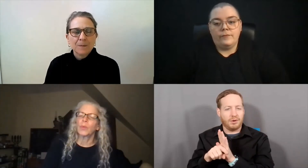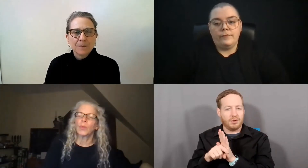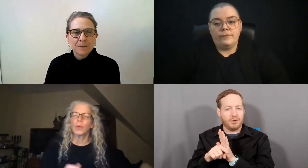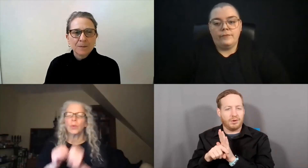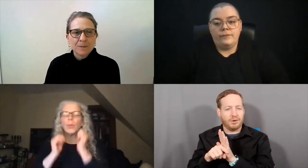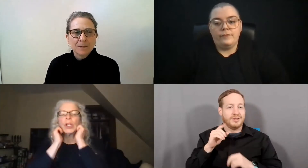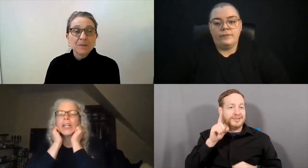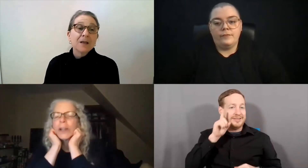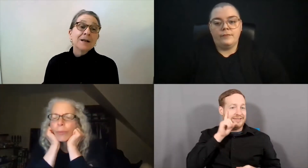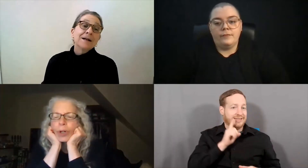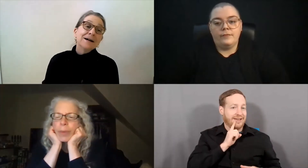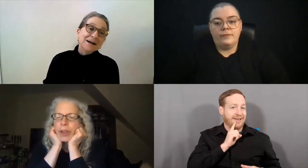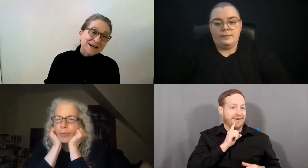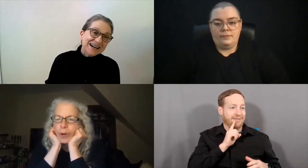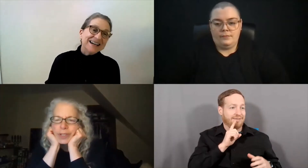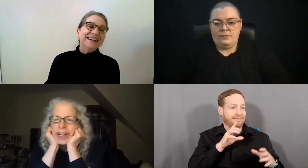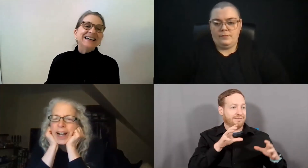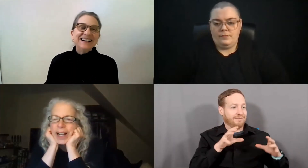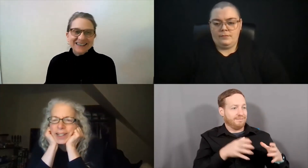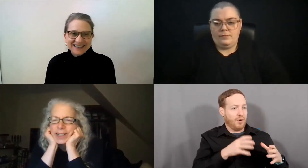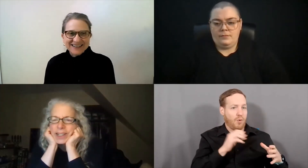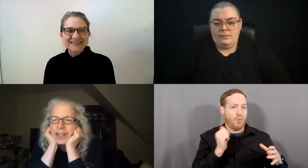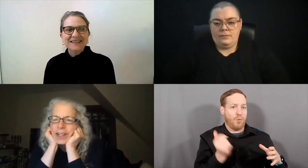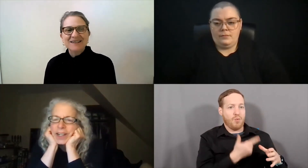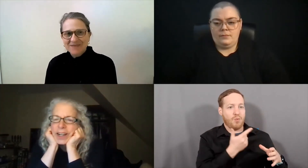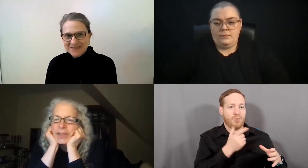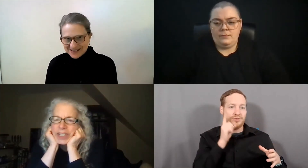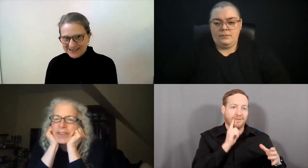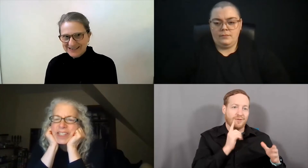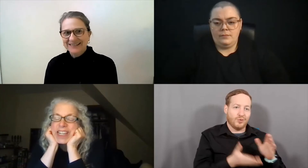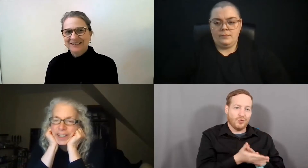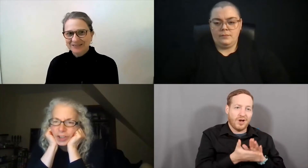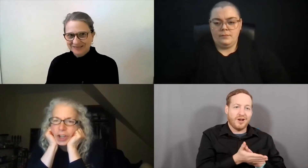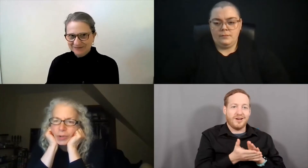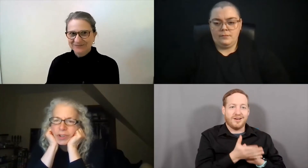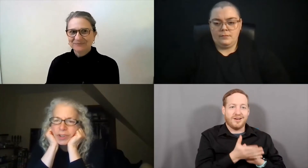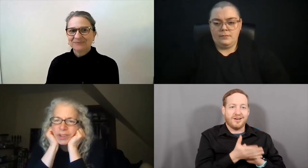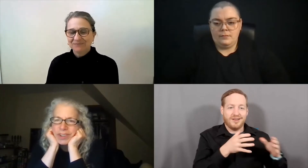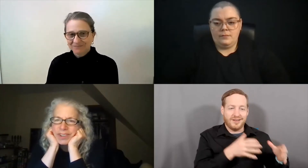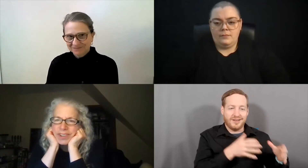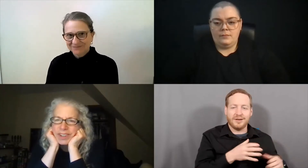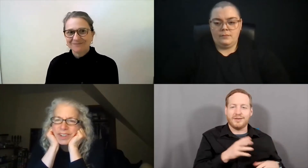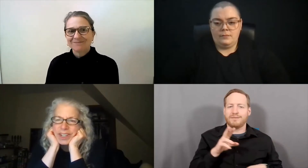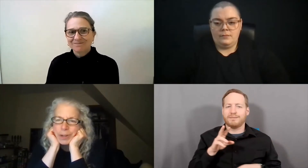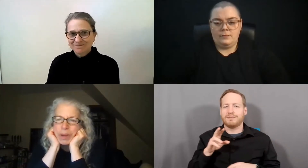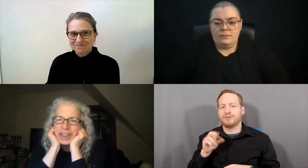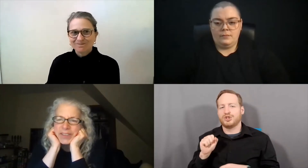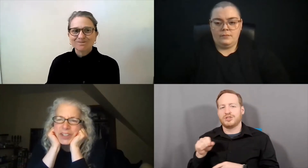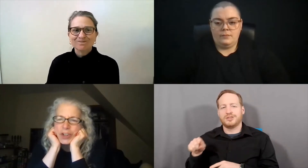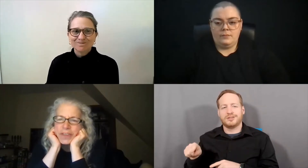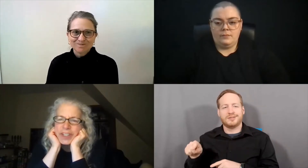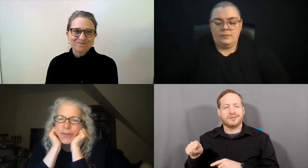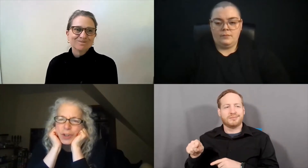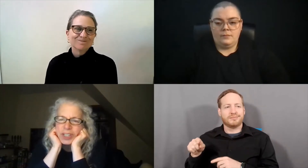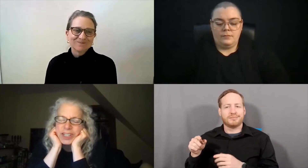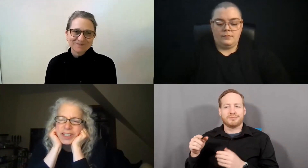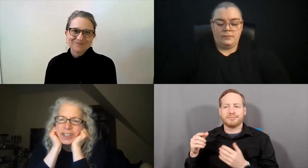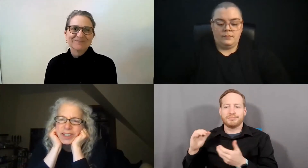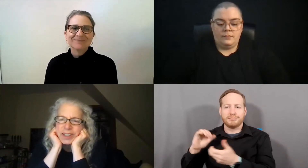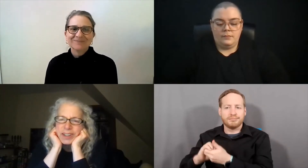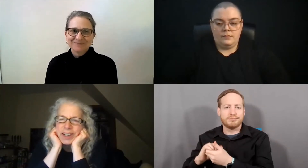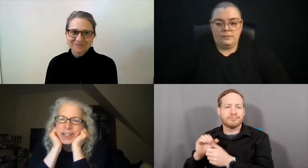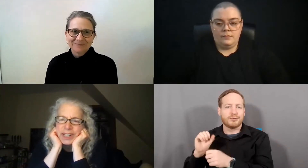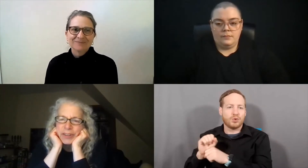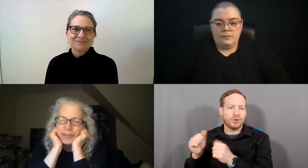we could hear more about the pros and cons of a Deaf standalone Independent Living Service versus